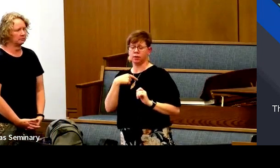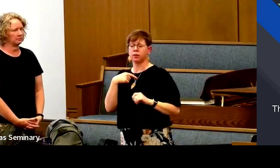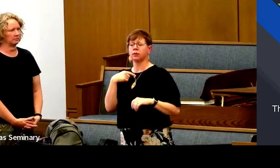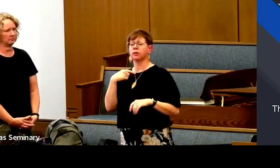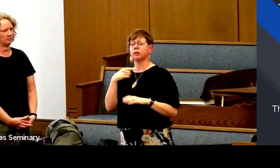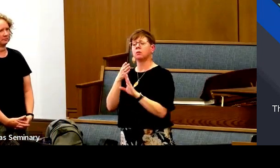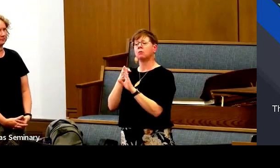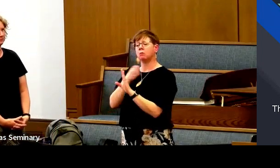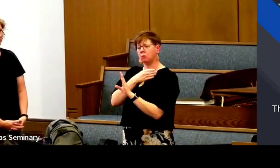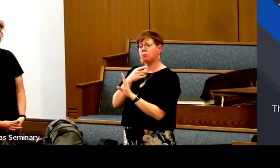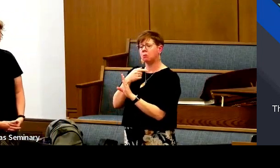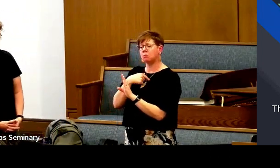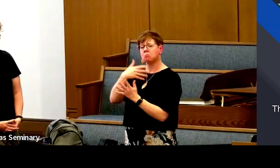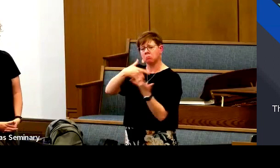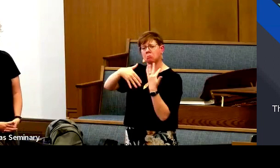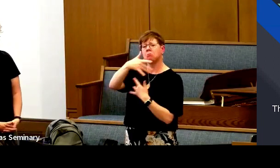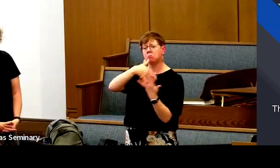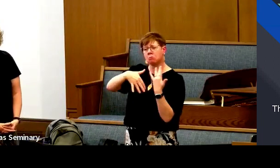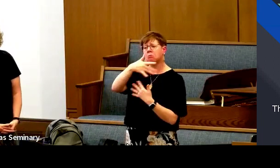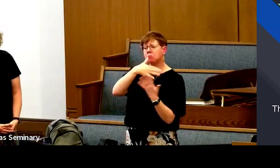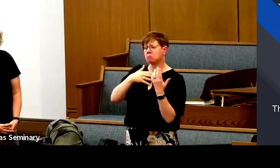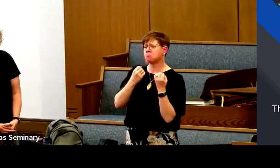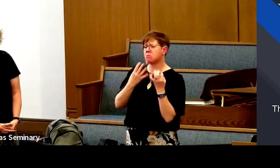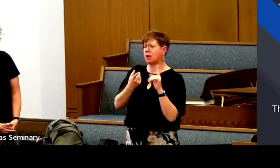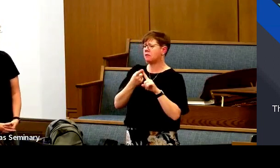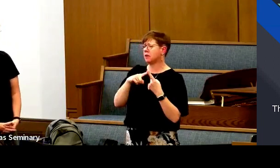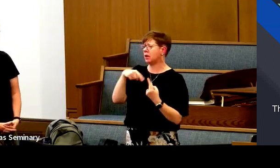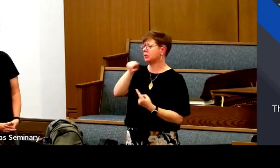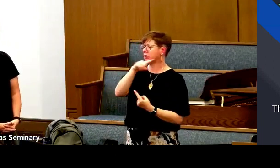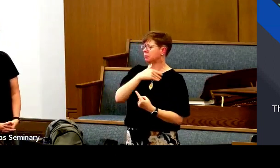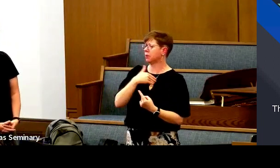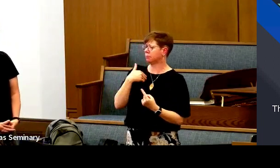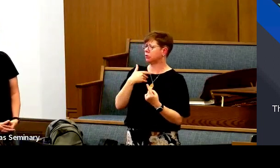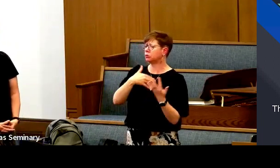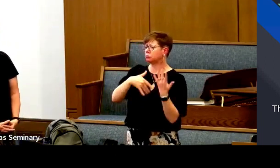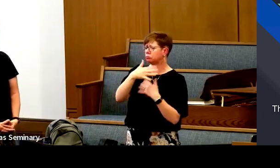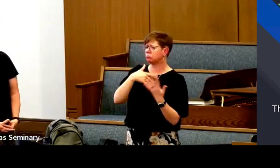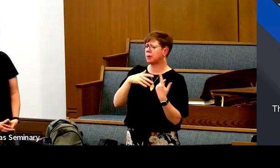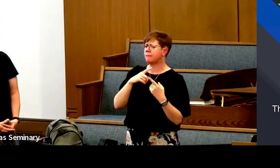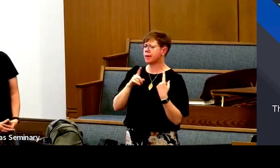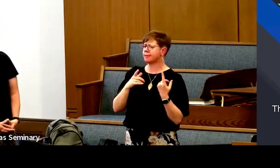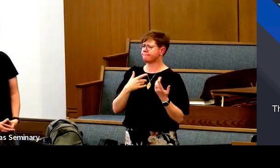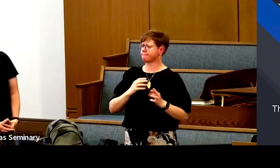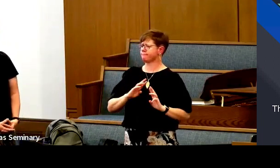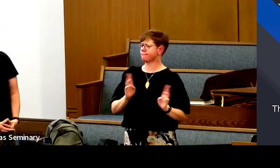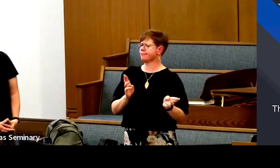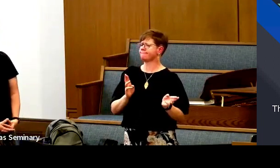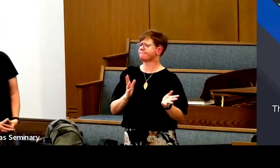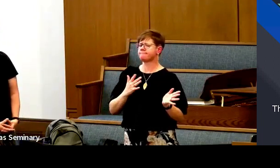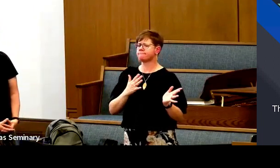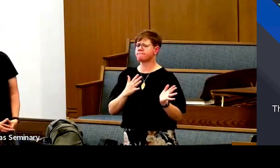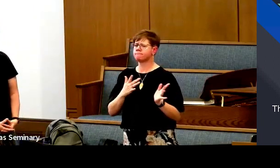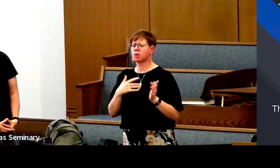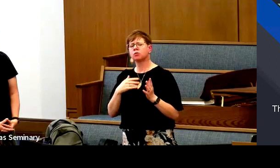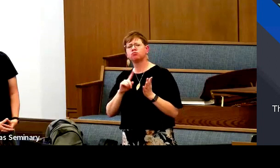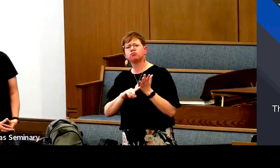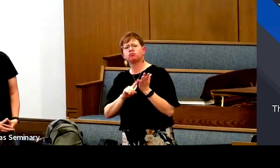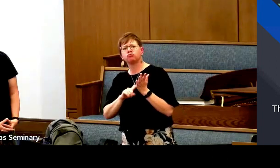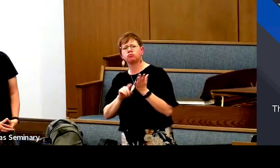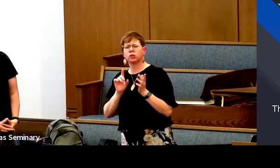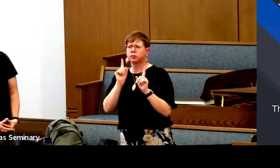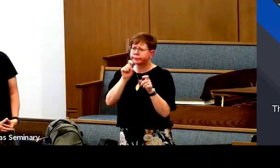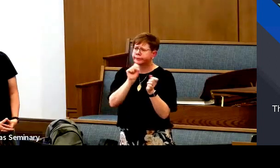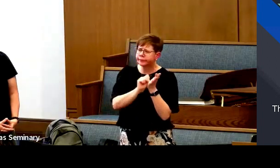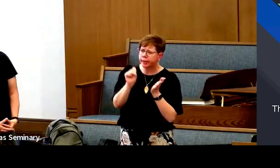I'm a convert. I joined the church when I was 21 years old. Before then, I had many friends who were members, but I just